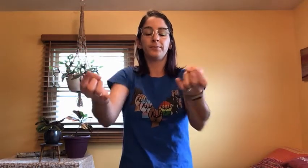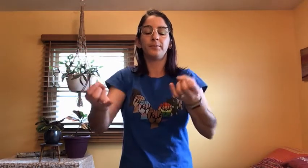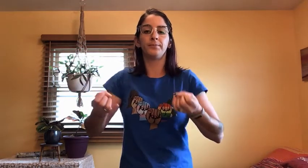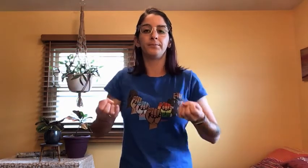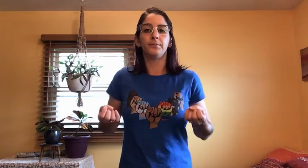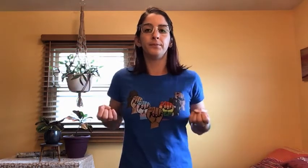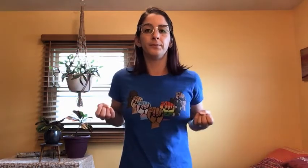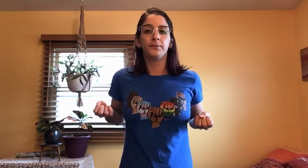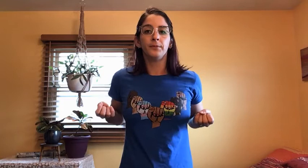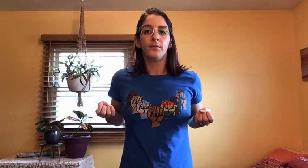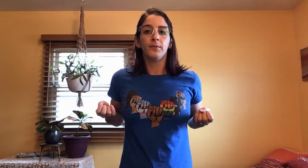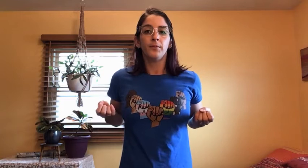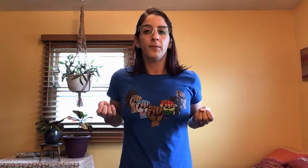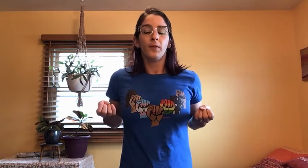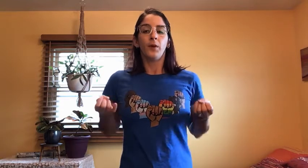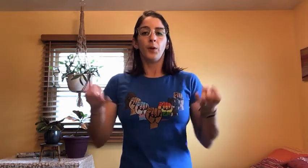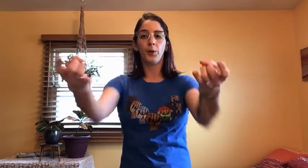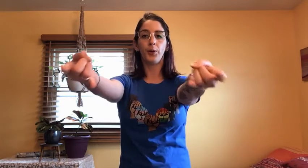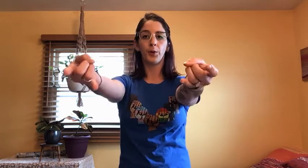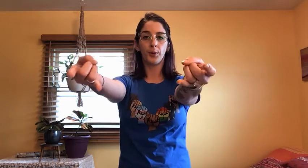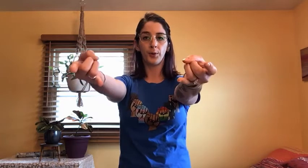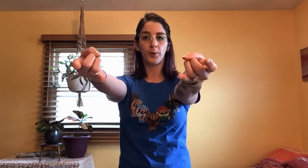Breathe in, breathe out.